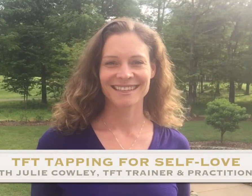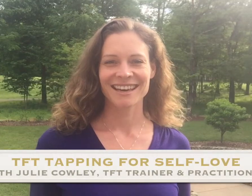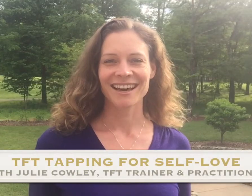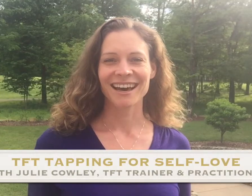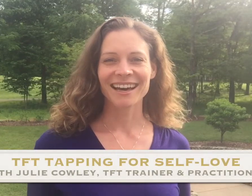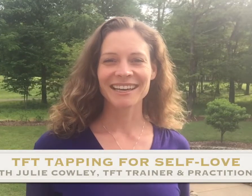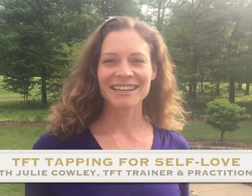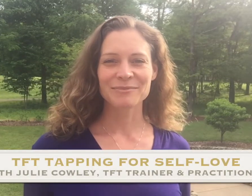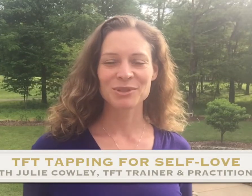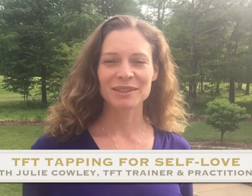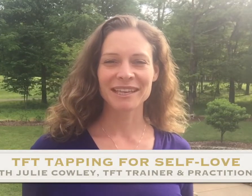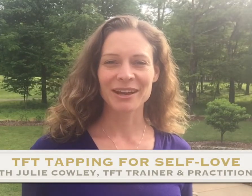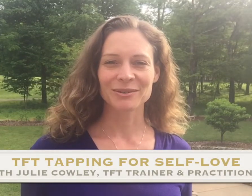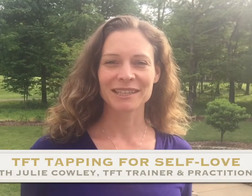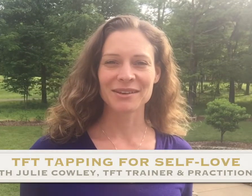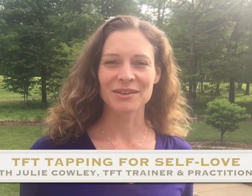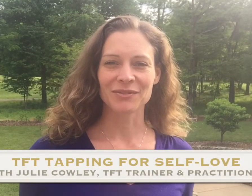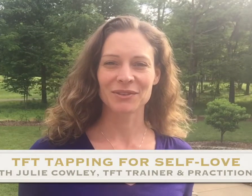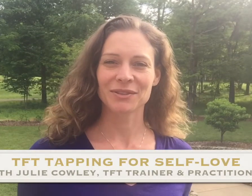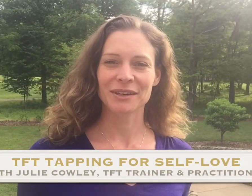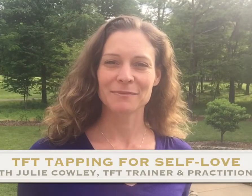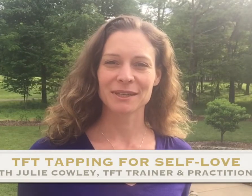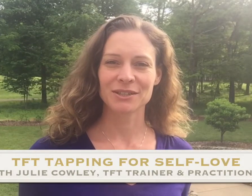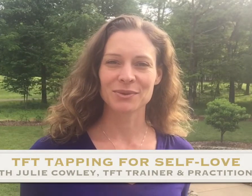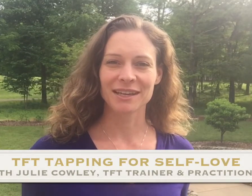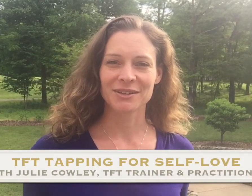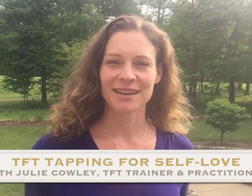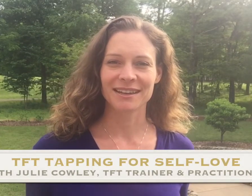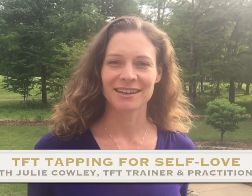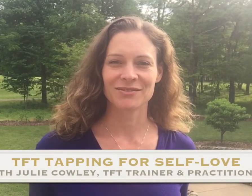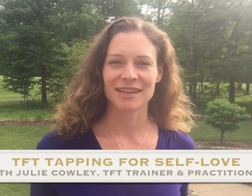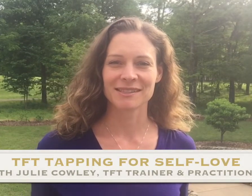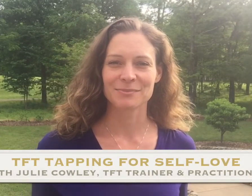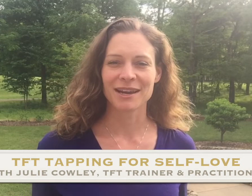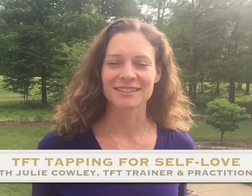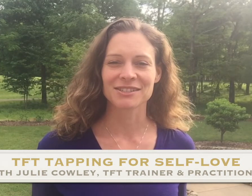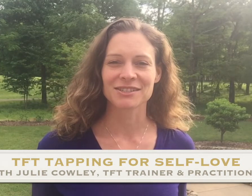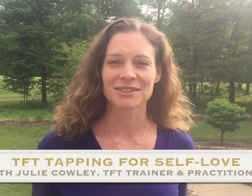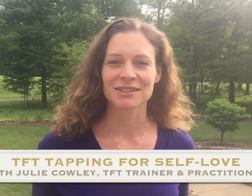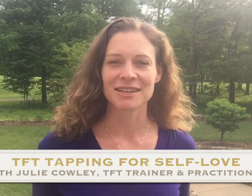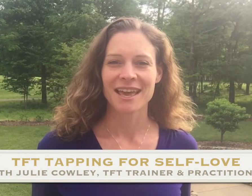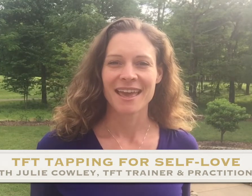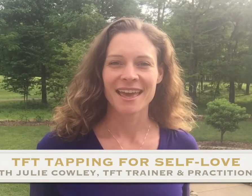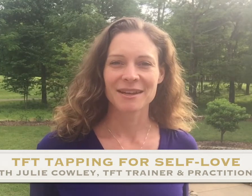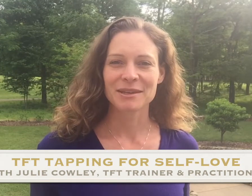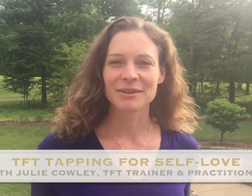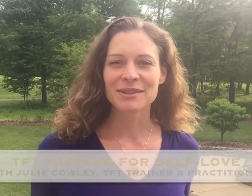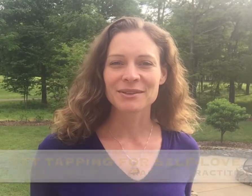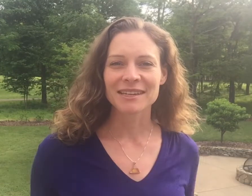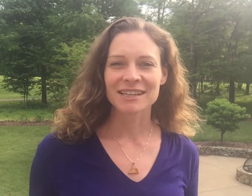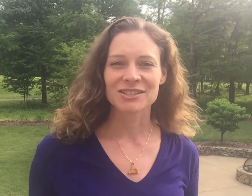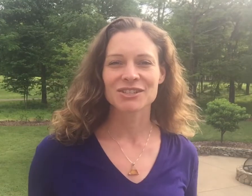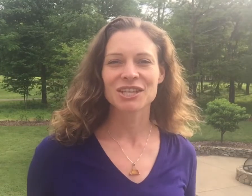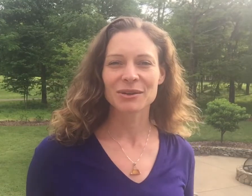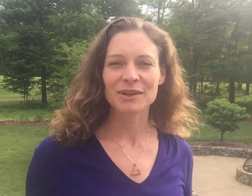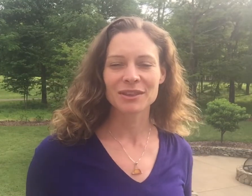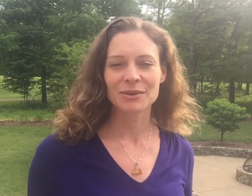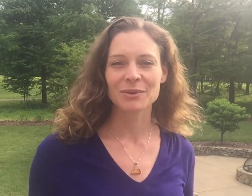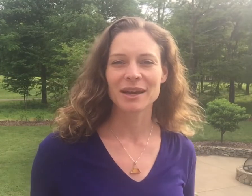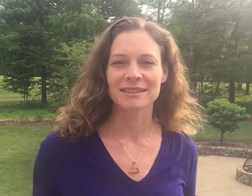Hi, I'm Julie Cowley, Thought Field Therapy trainer and Advanced Practitioner, and I'm here with you today to share with you a